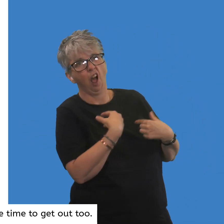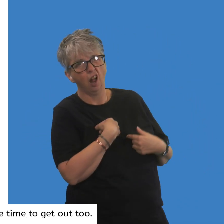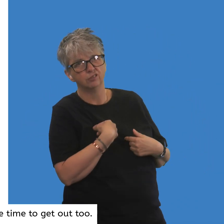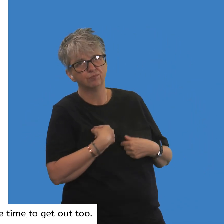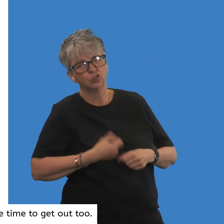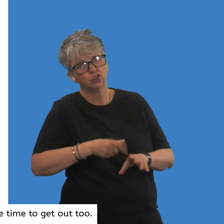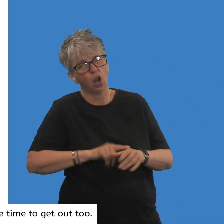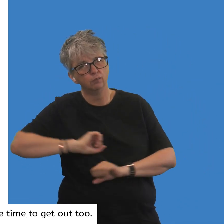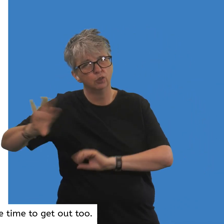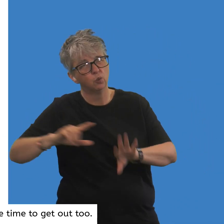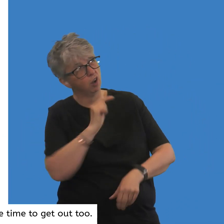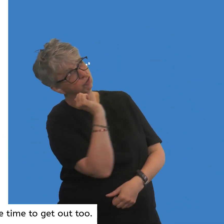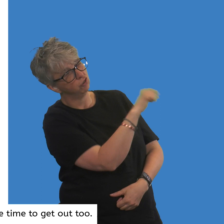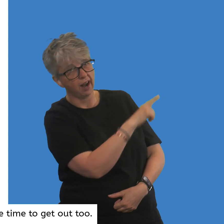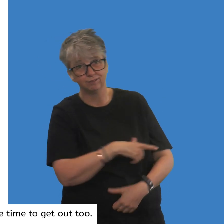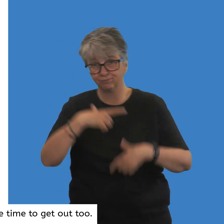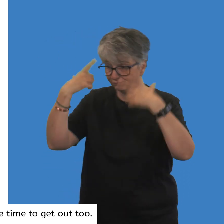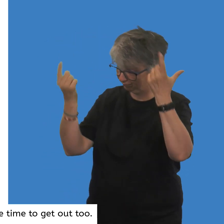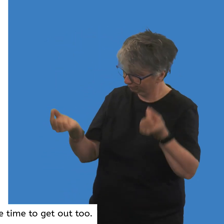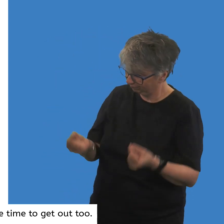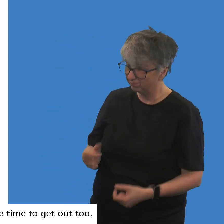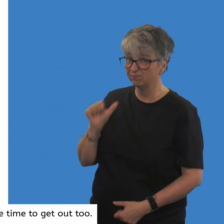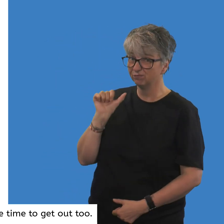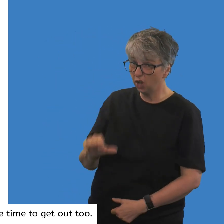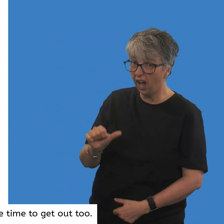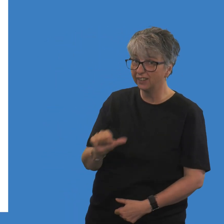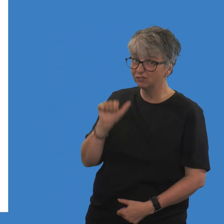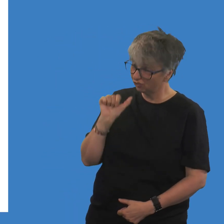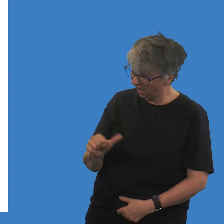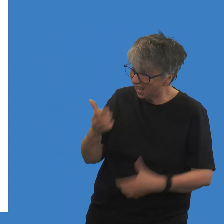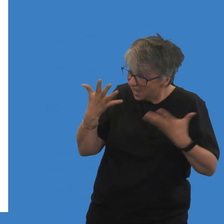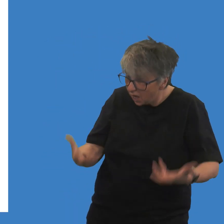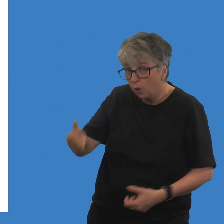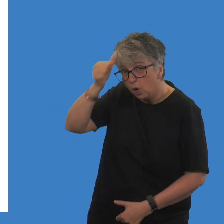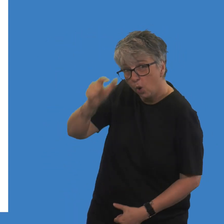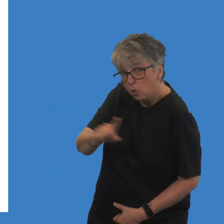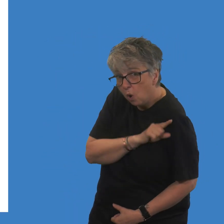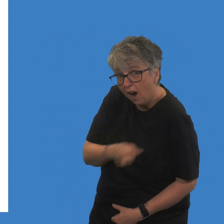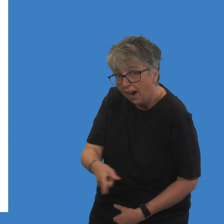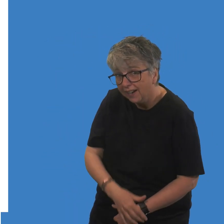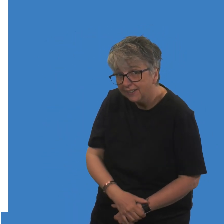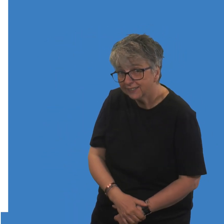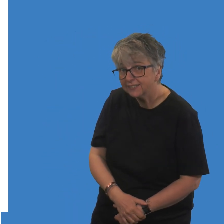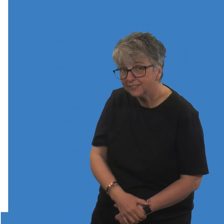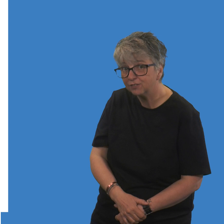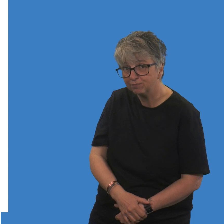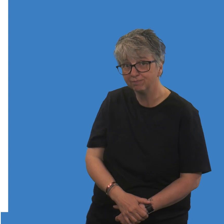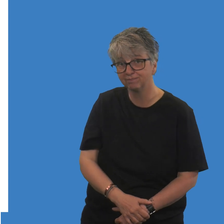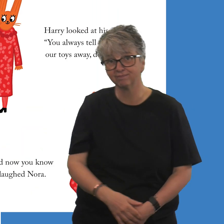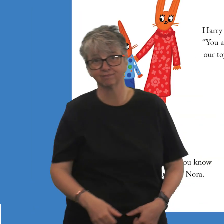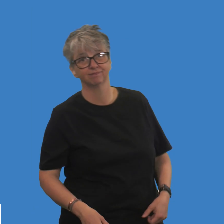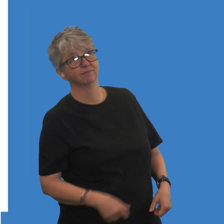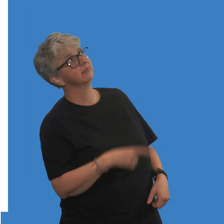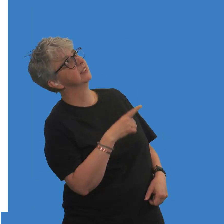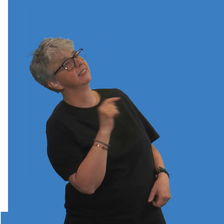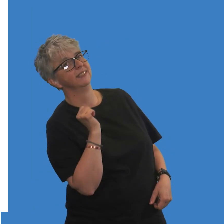explained Frankie. Granny and Grandad will need more time to get out too. We don't want them falling over your toys. They're not as bouncy as you